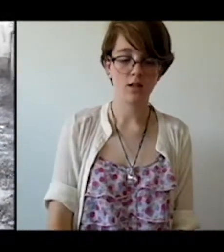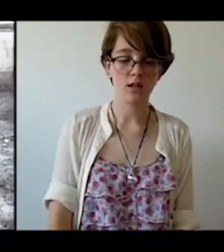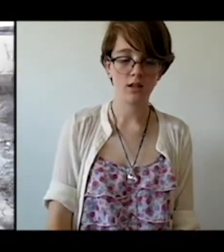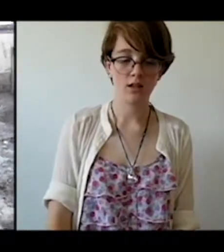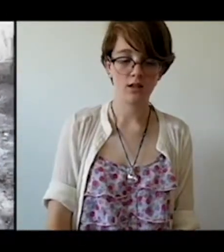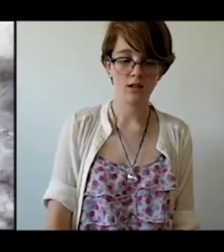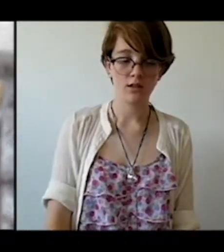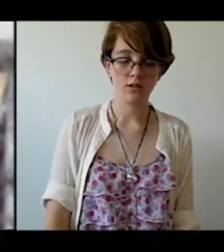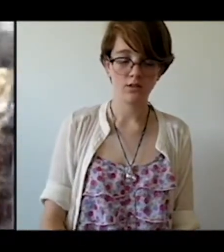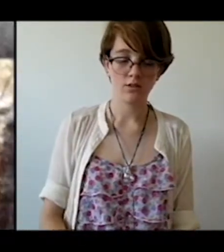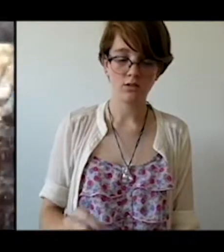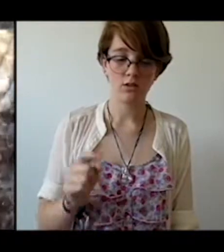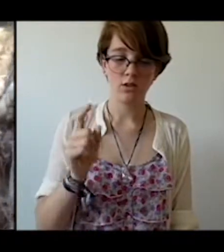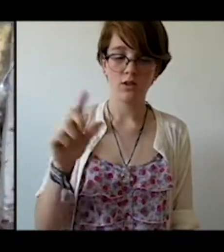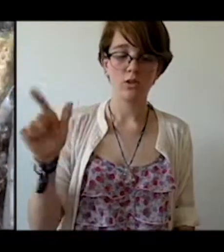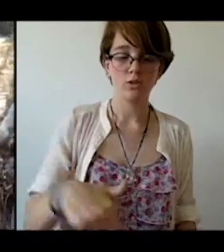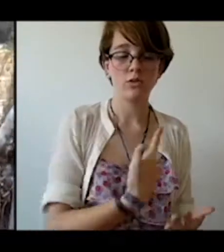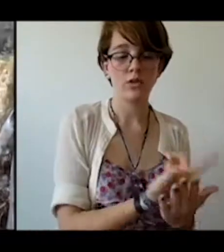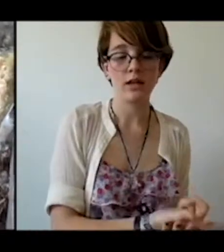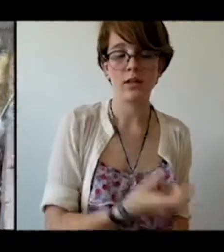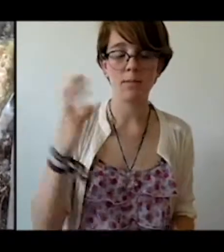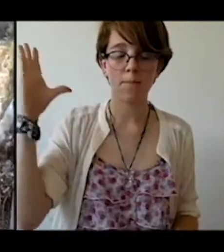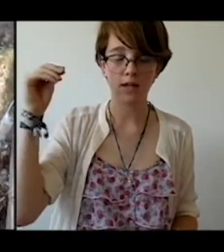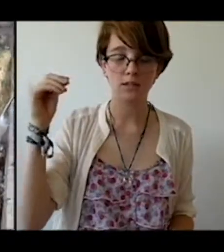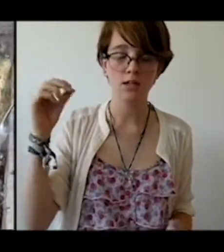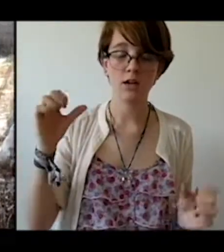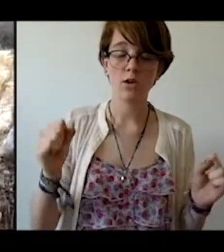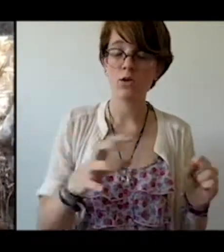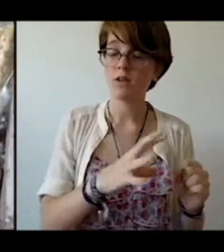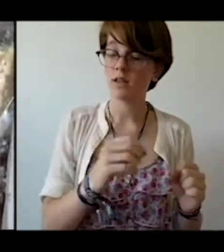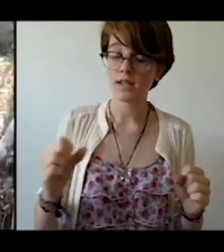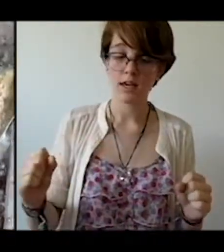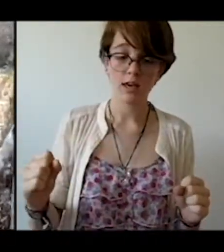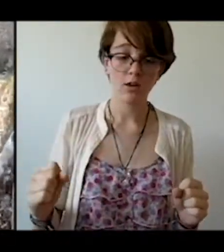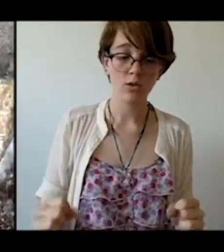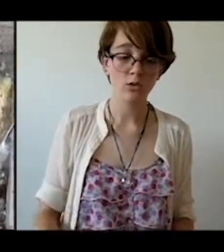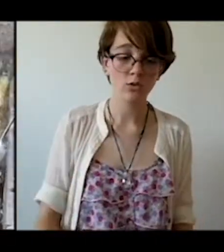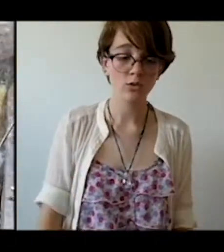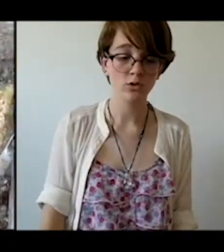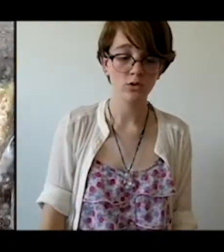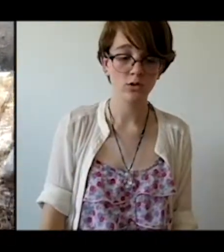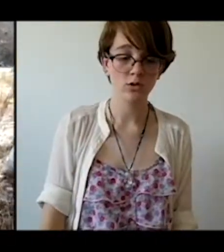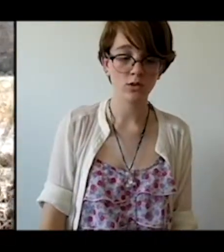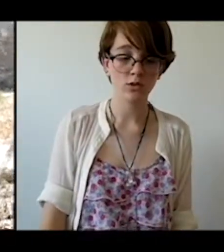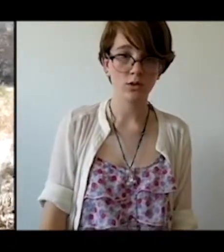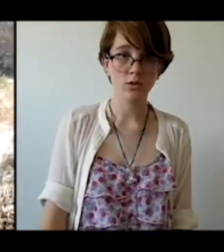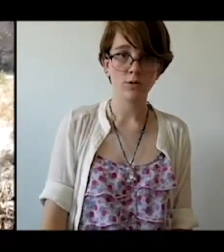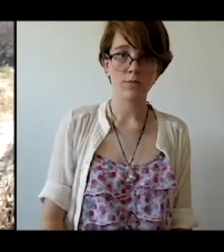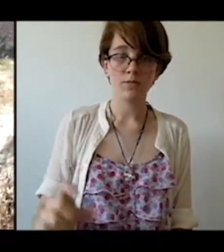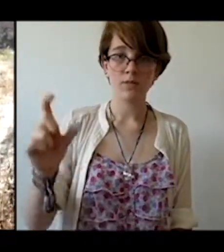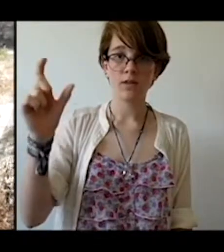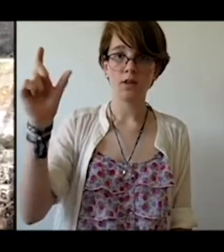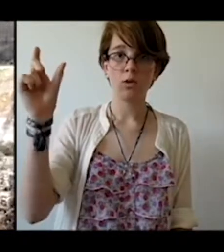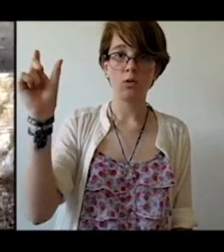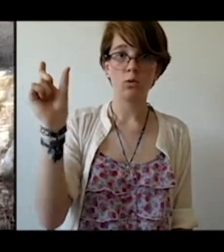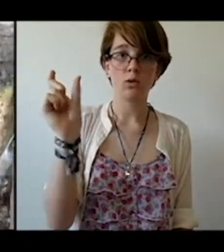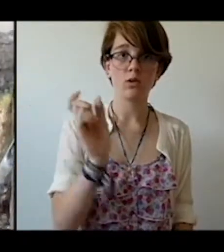You lay there passed out on the couch Words